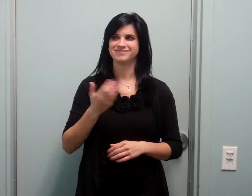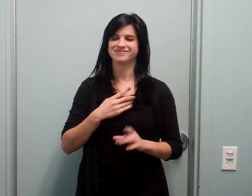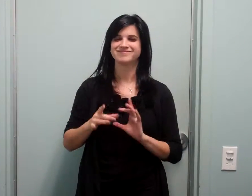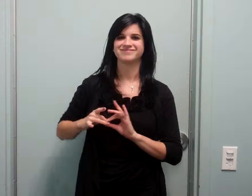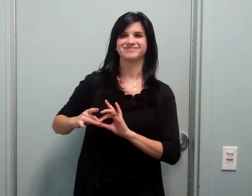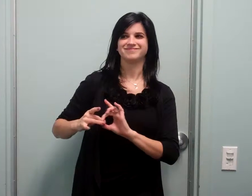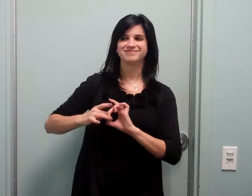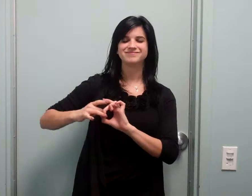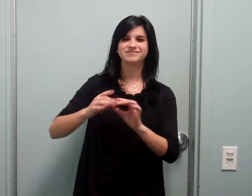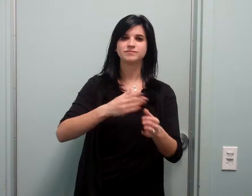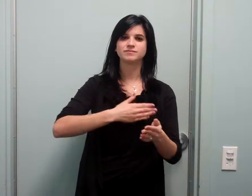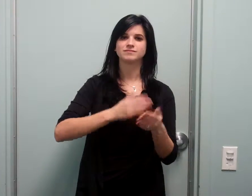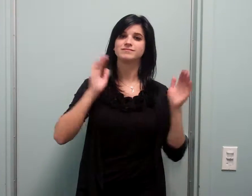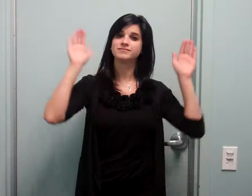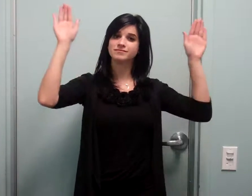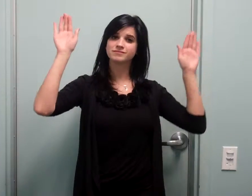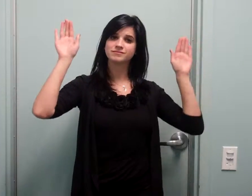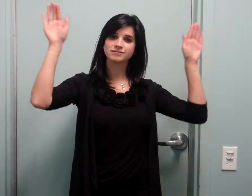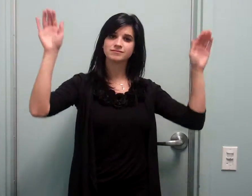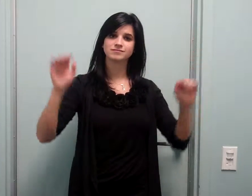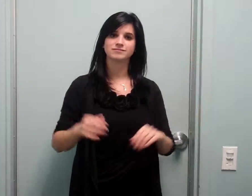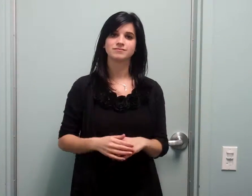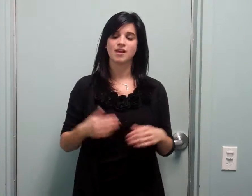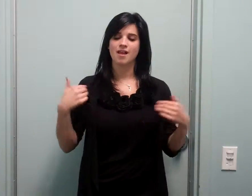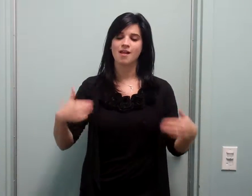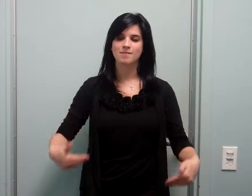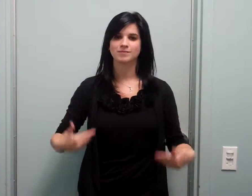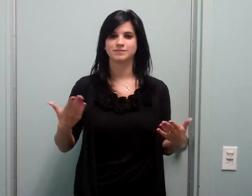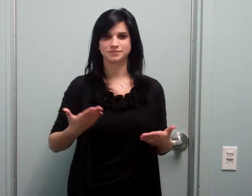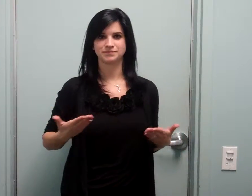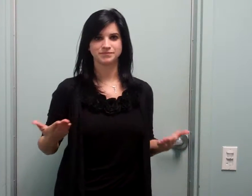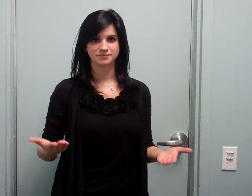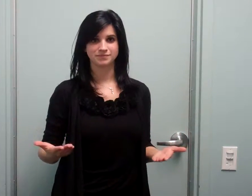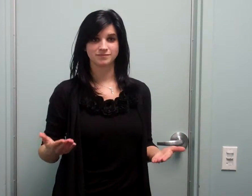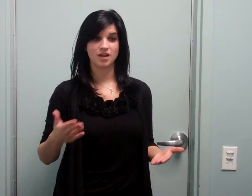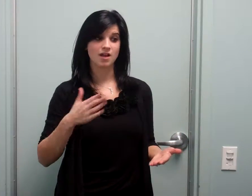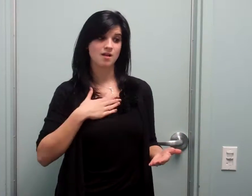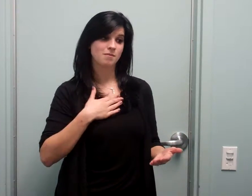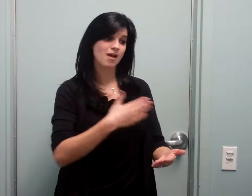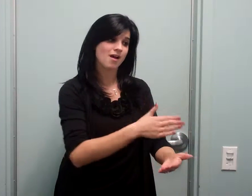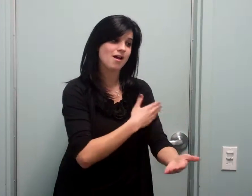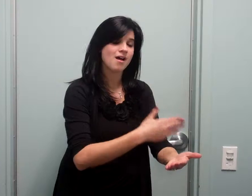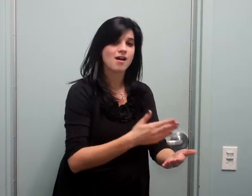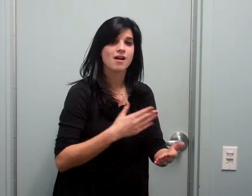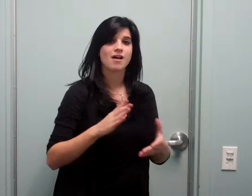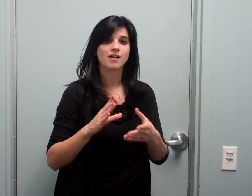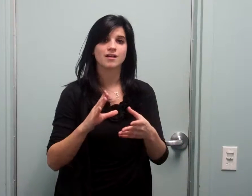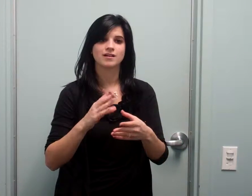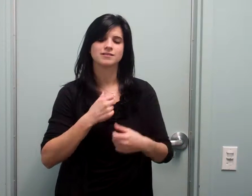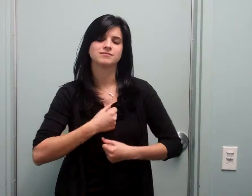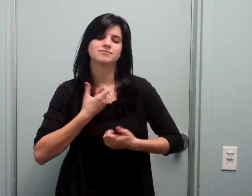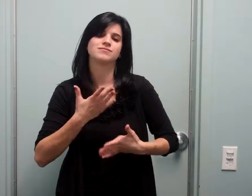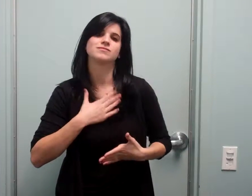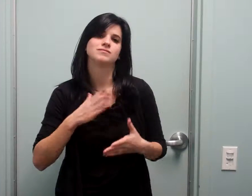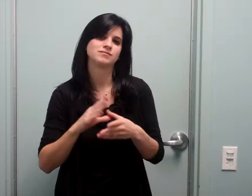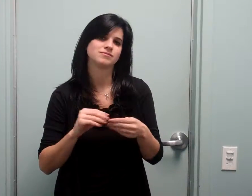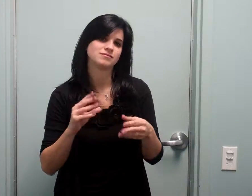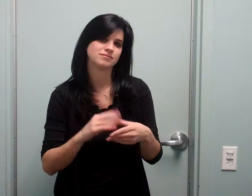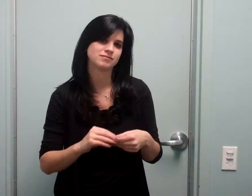get you damn in, I do this for culture, I'm too rap, exactly like I sold you, like I told you sell